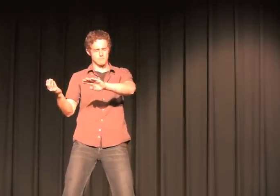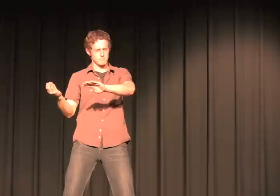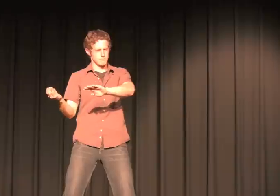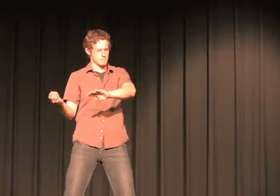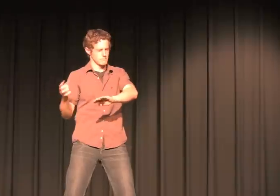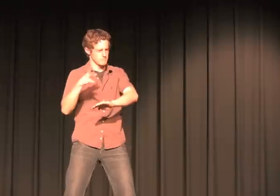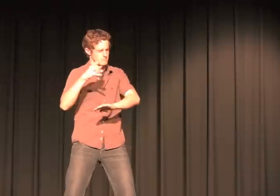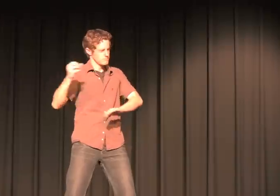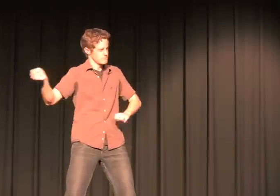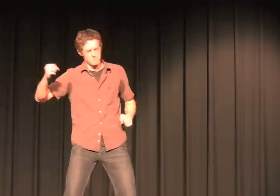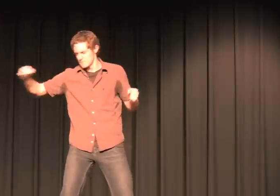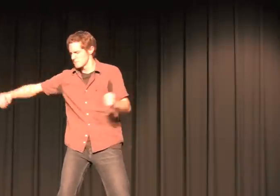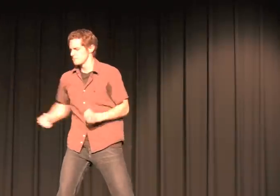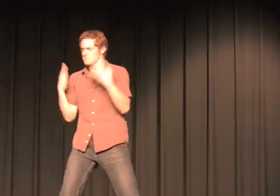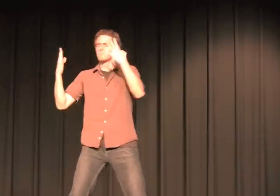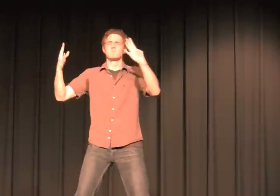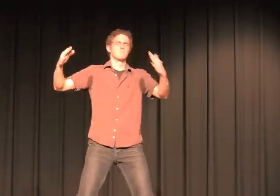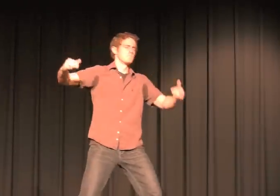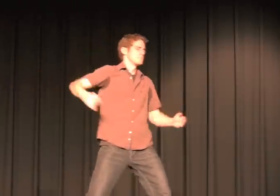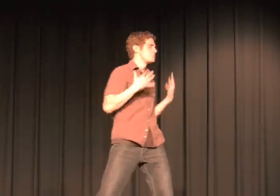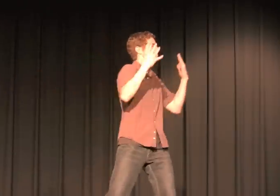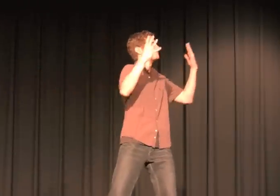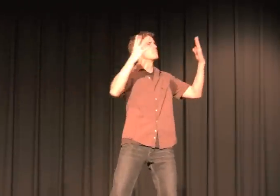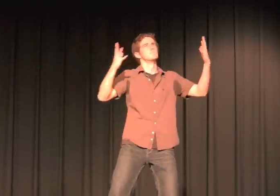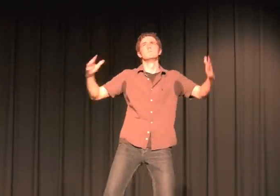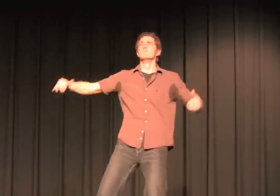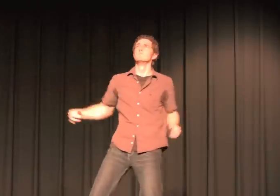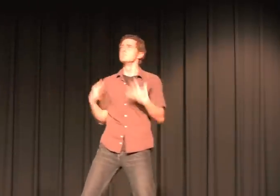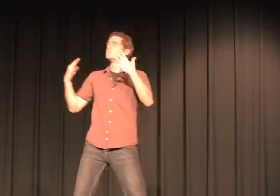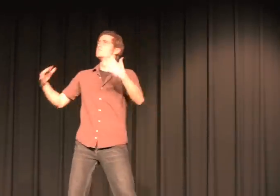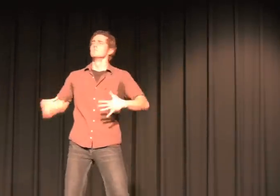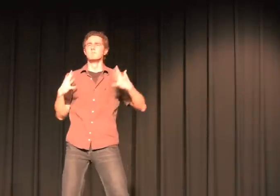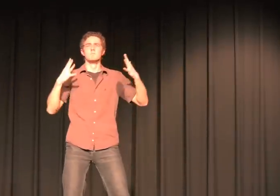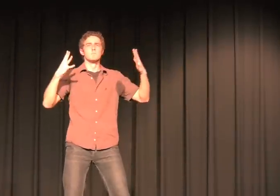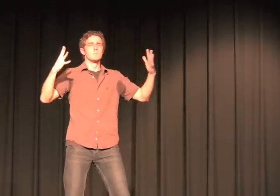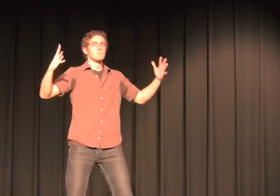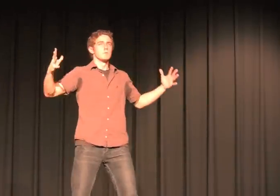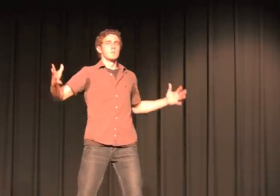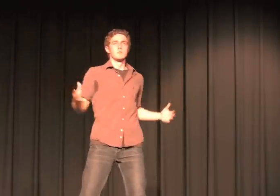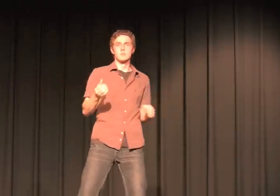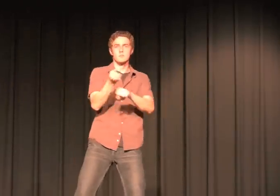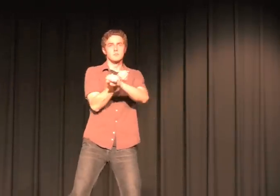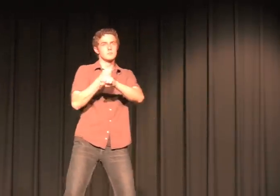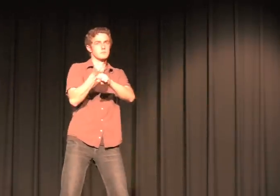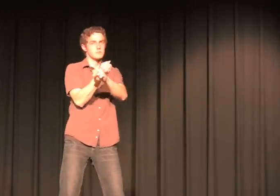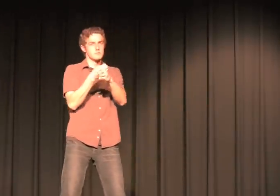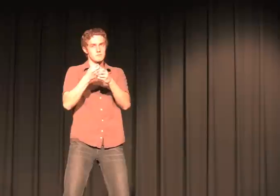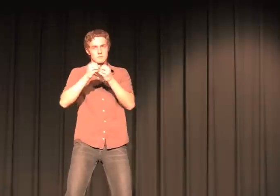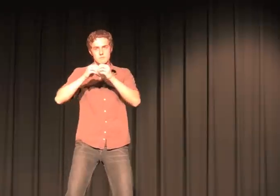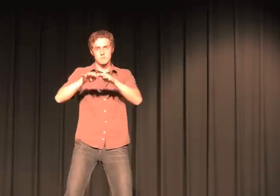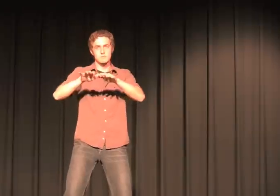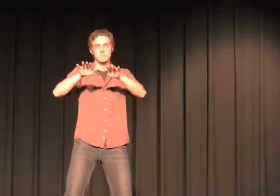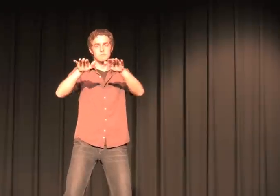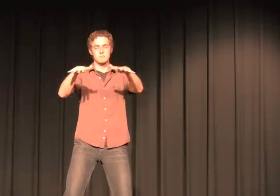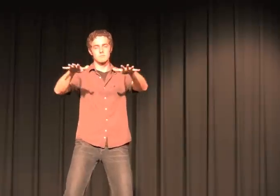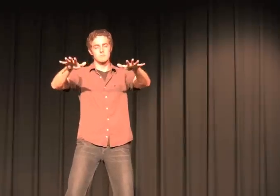And the winds crash around me The sun slips down to